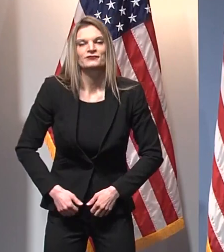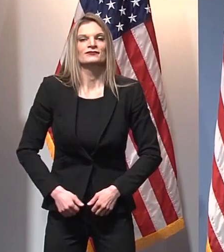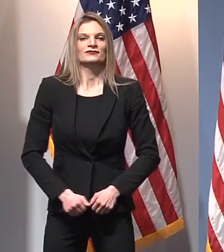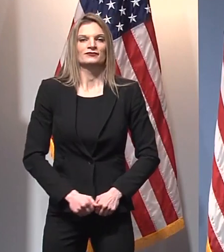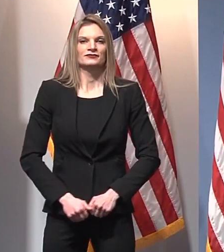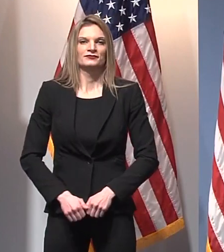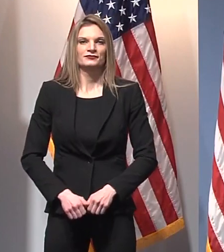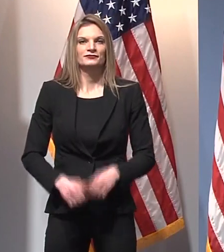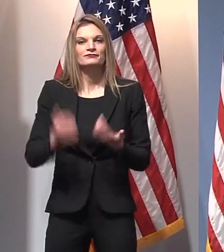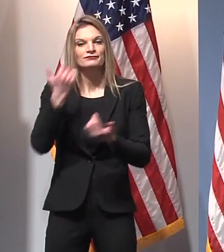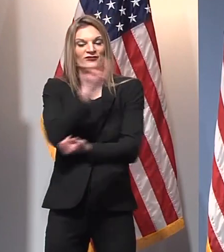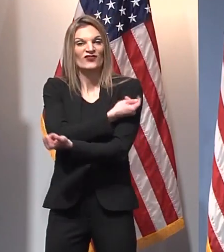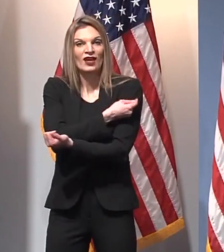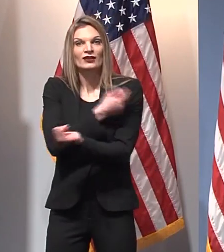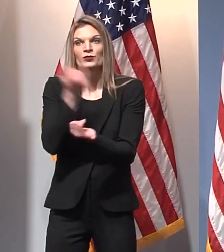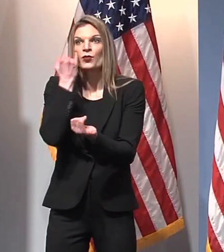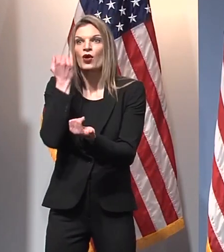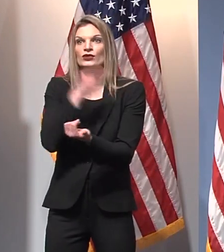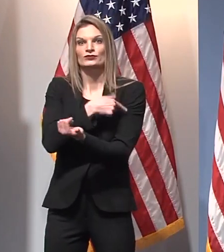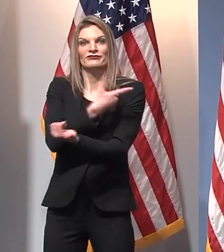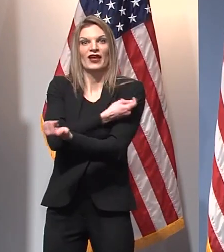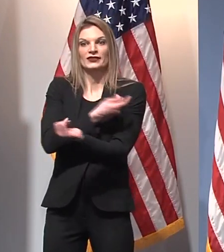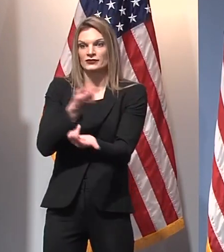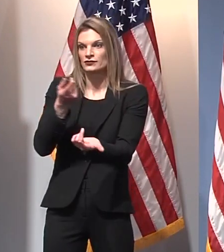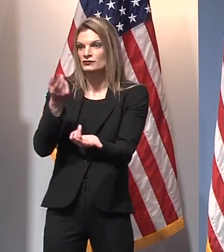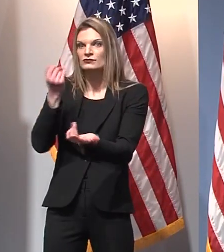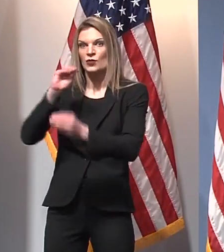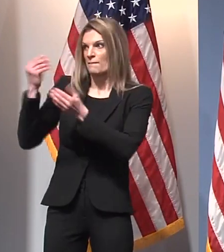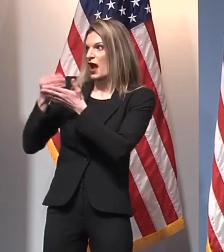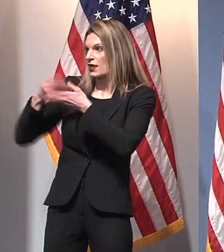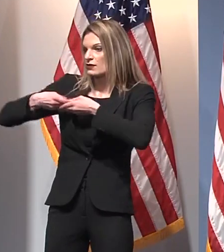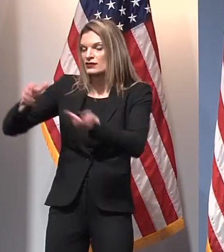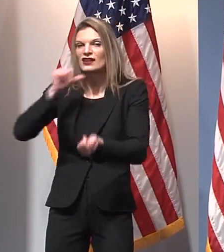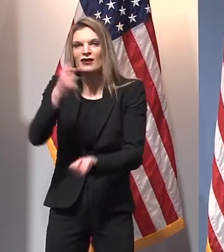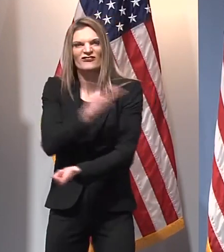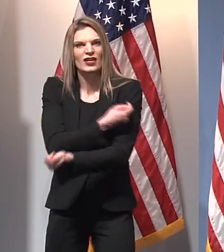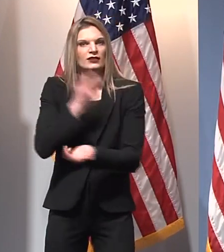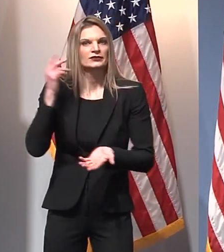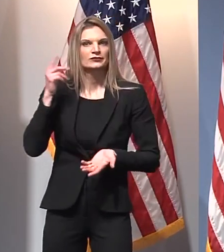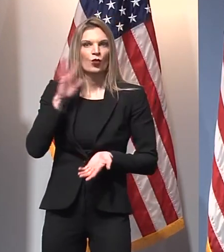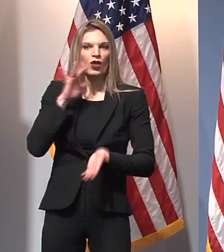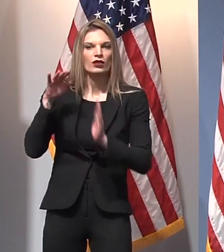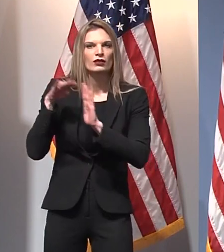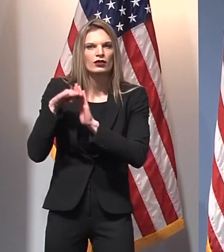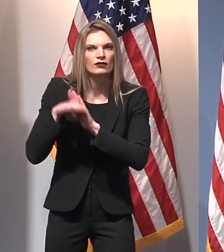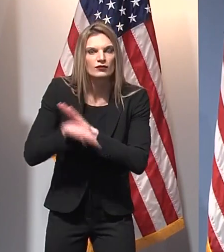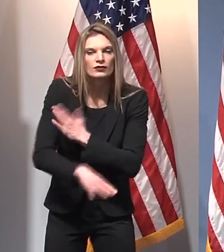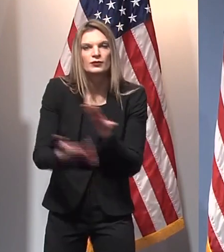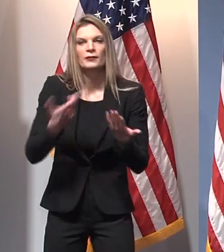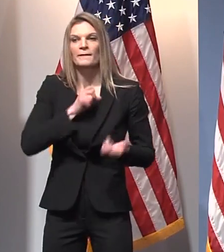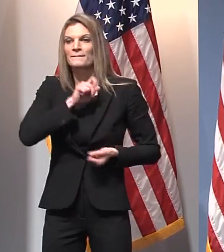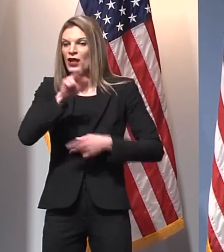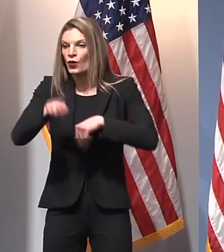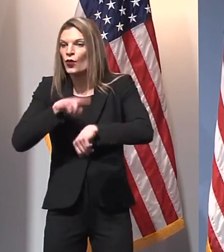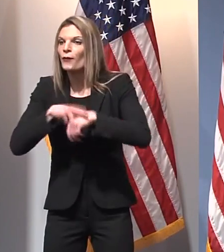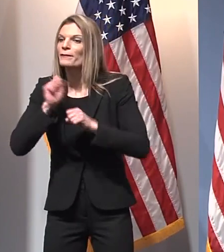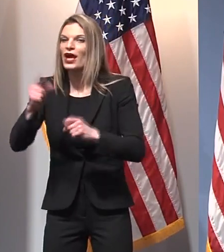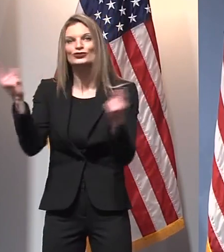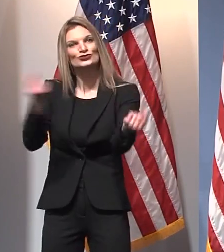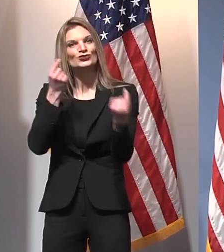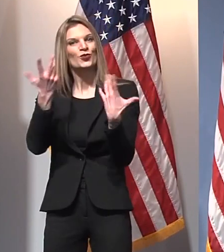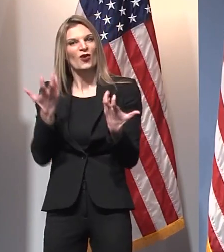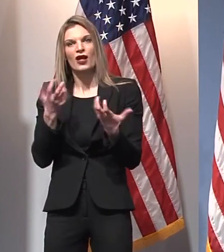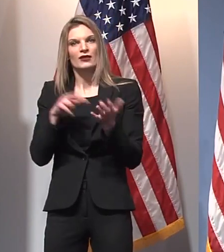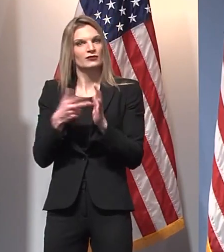That would mean our vaccine administration perhaps slows down. That would mean a longer time before we can return to normal. That would be more